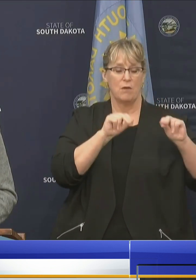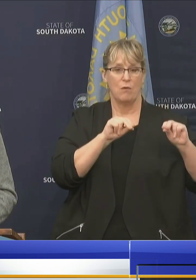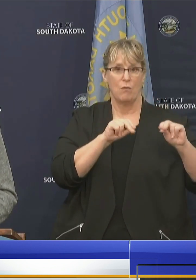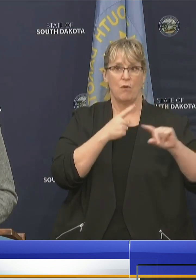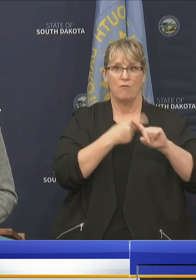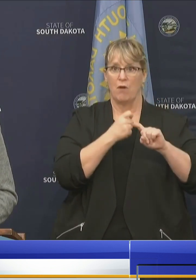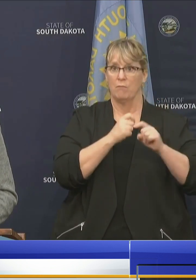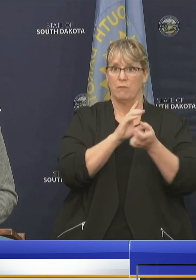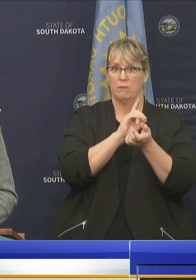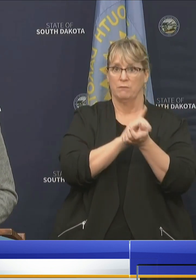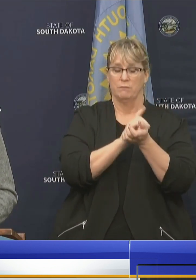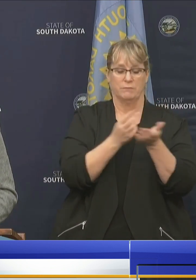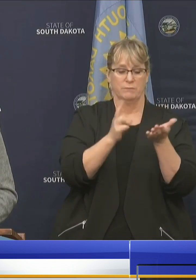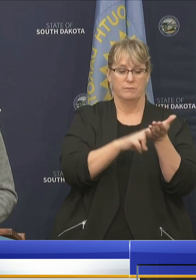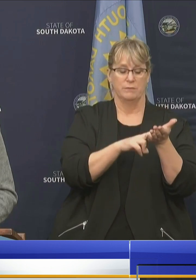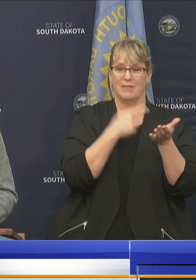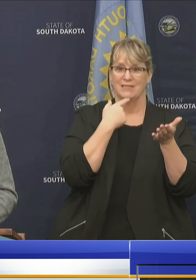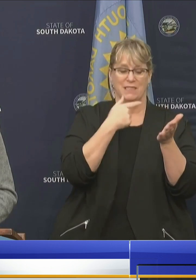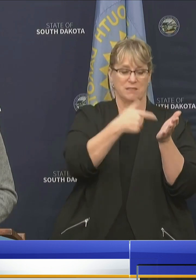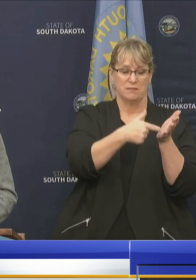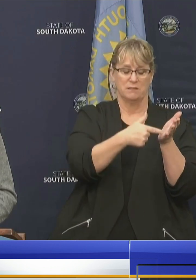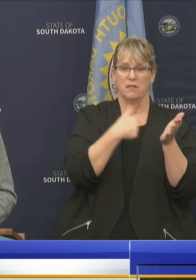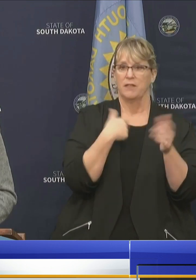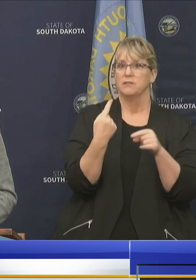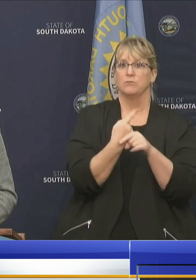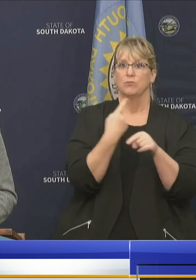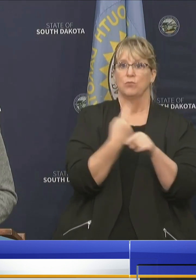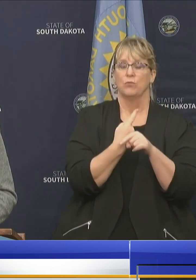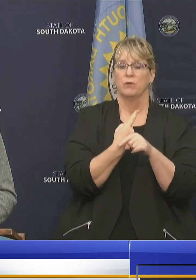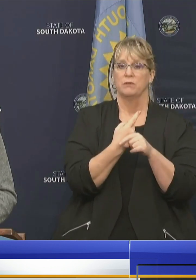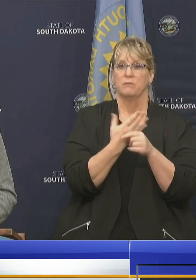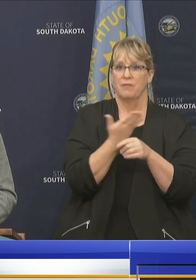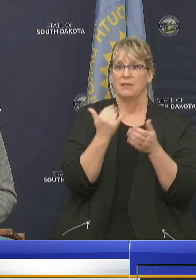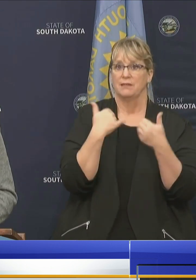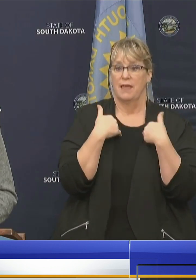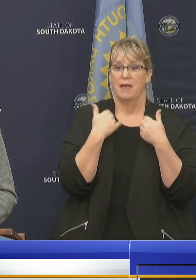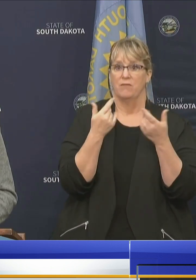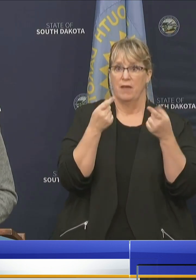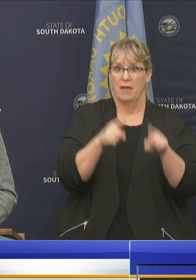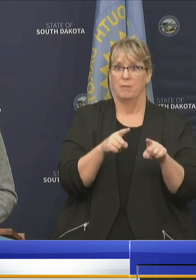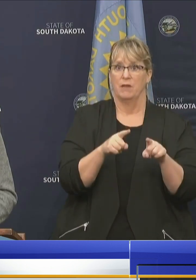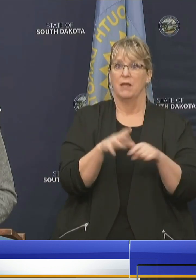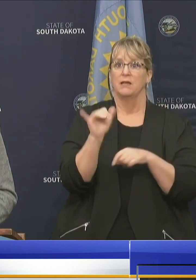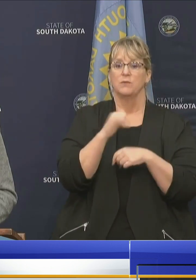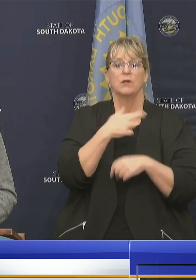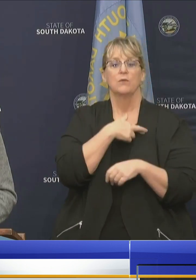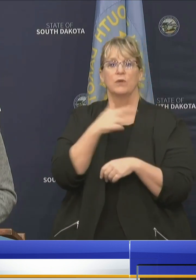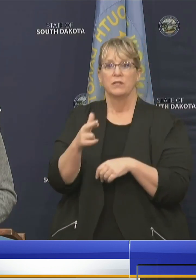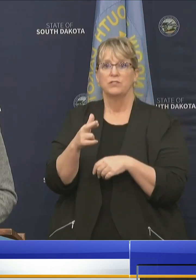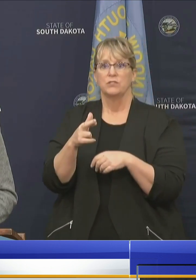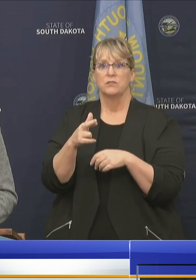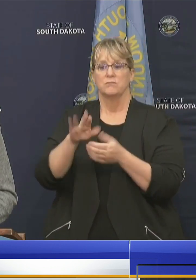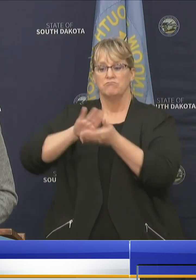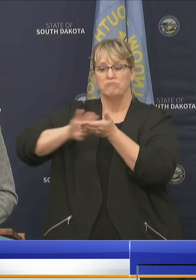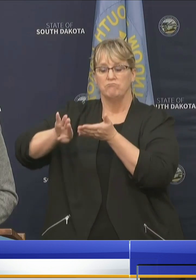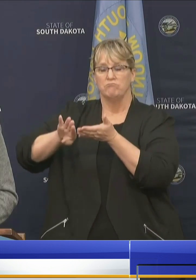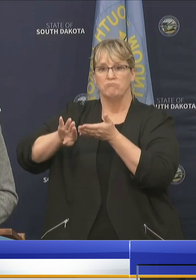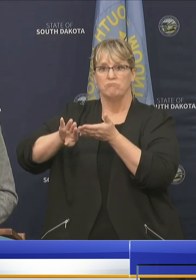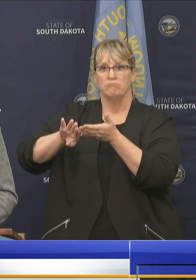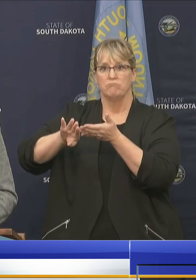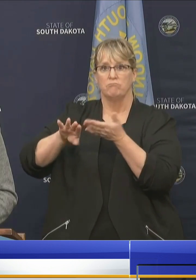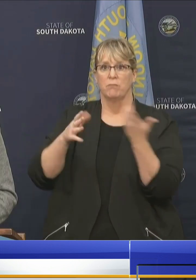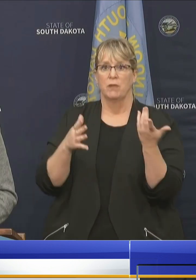from a doctor that says that is the appropriate action to be taking and as well as a religious exemption and then